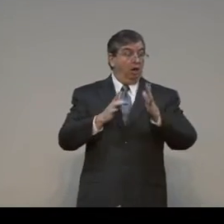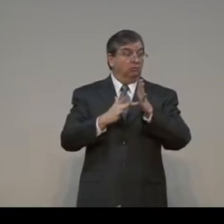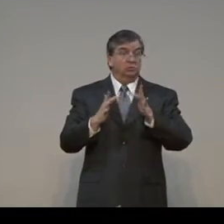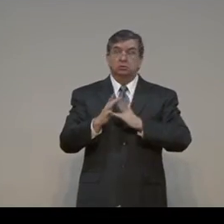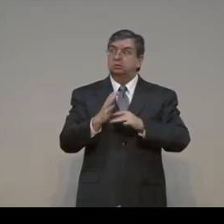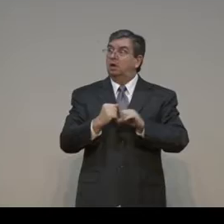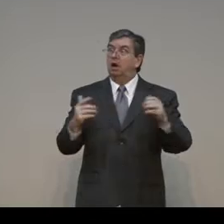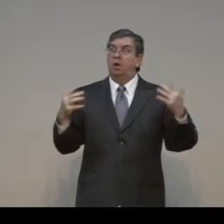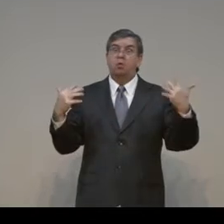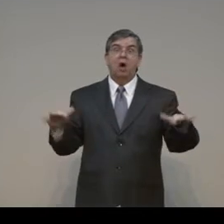do,